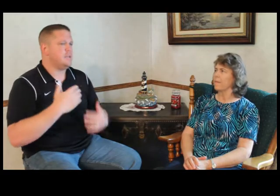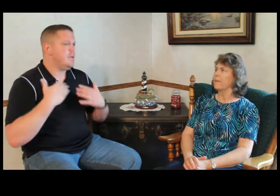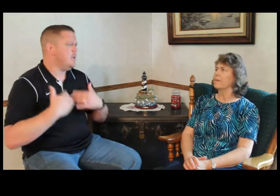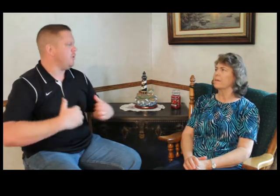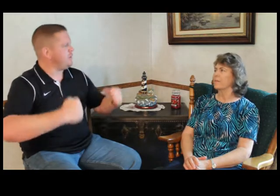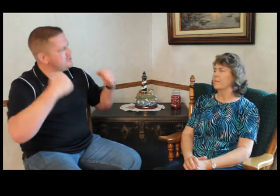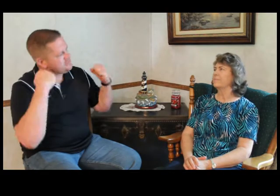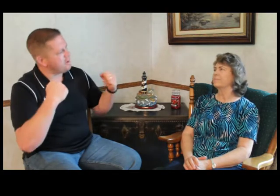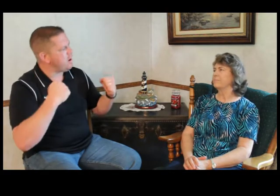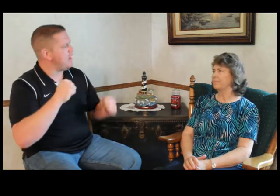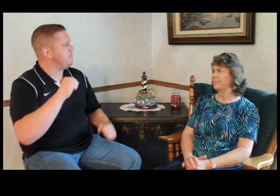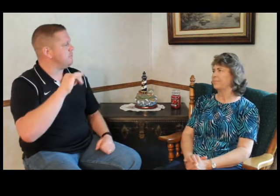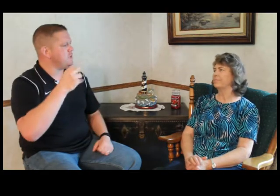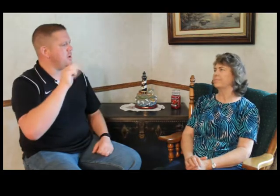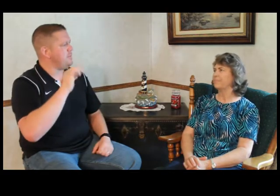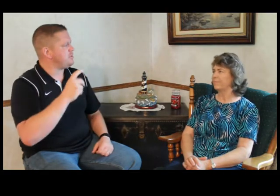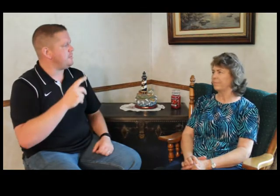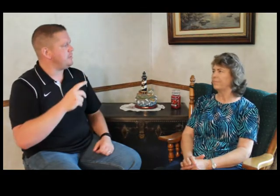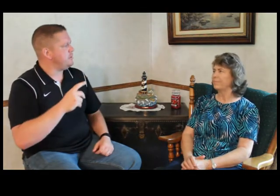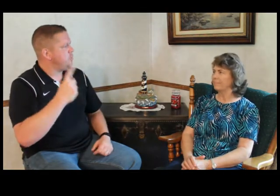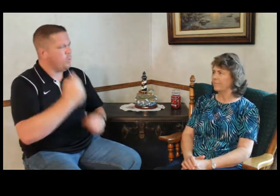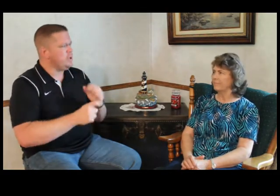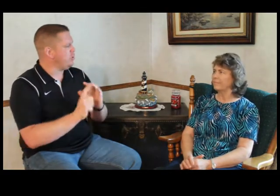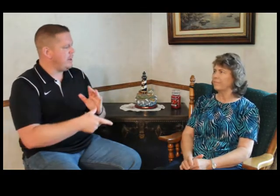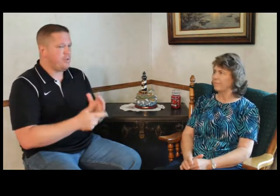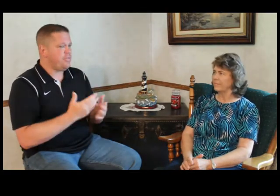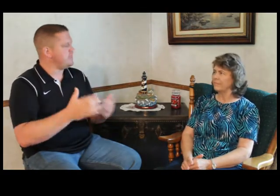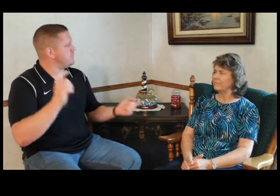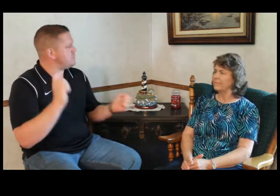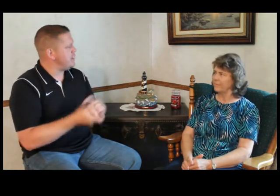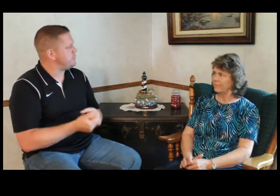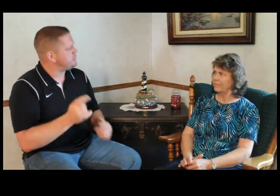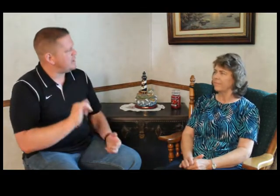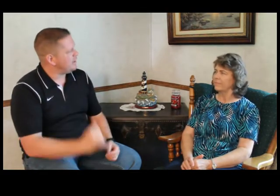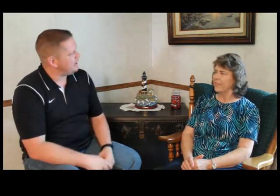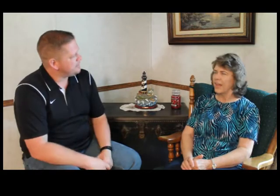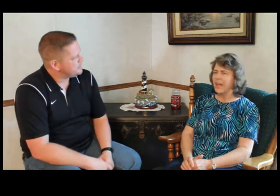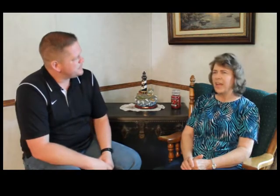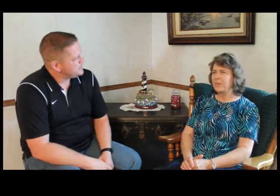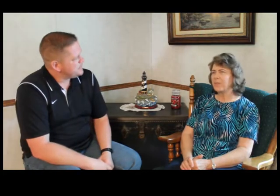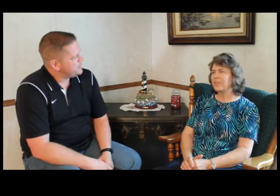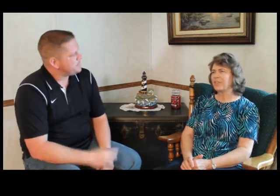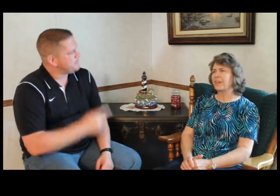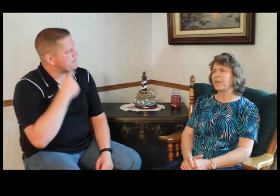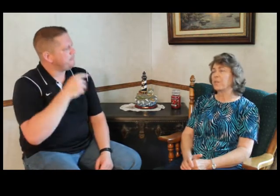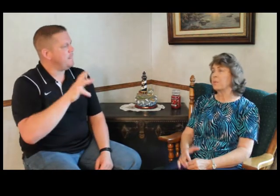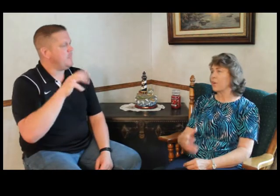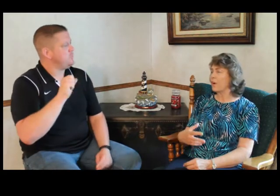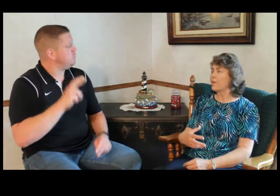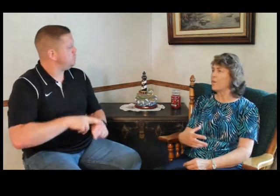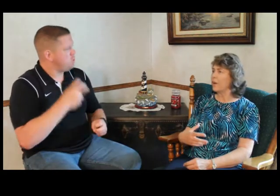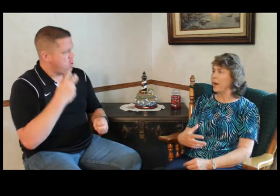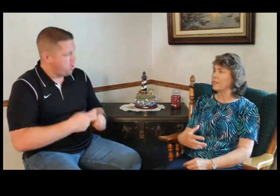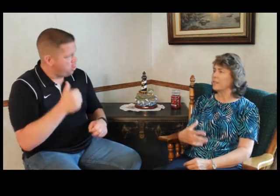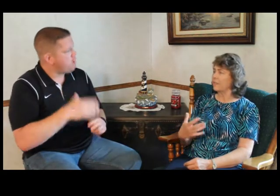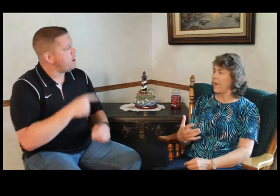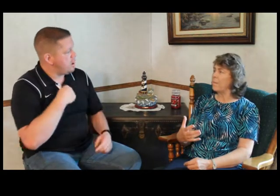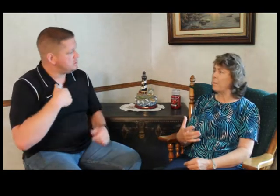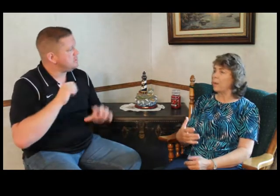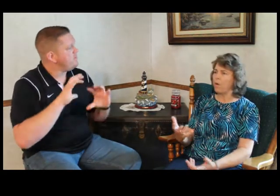healthy, strong, able John Bishop. And one year later, things have changed. What was that like? It was, of course, it was harder on us as a family, but we